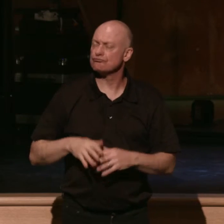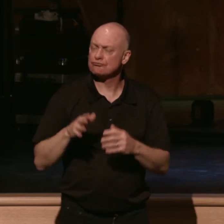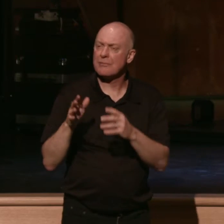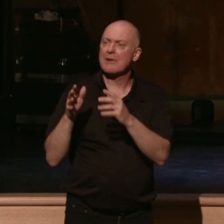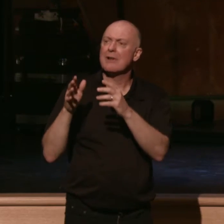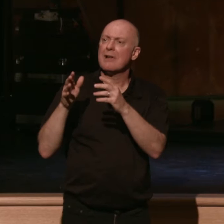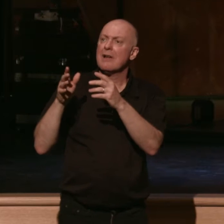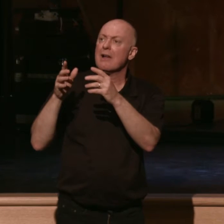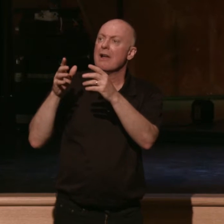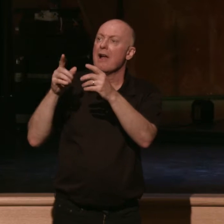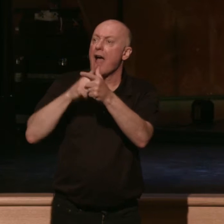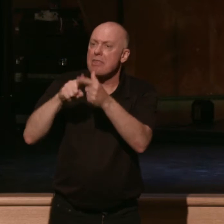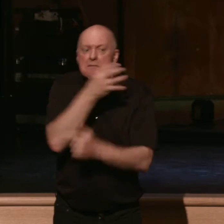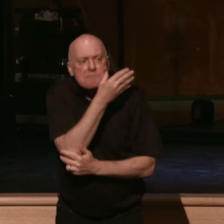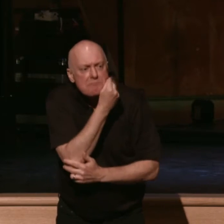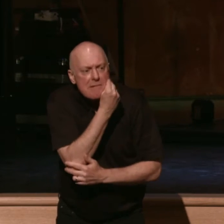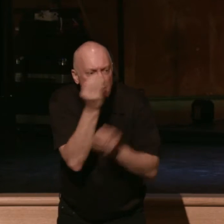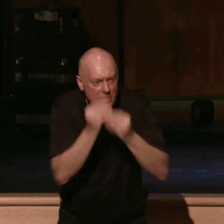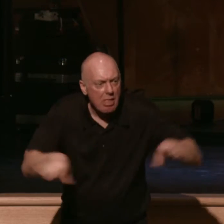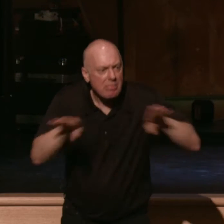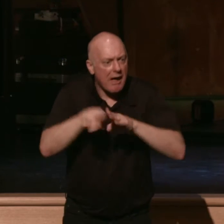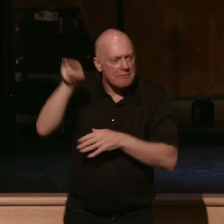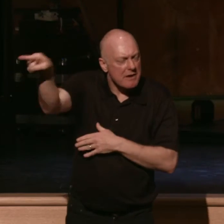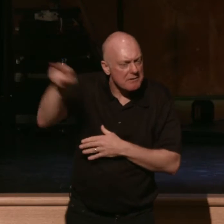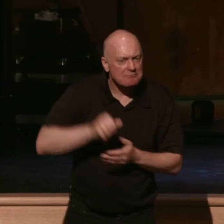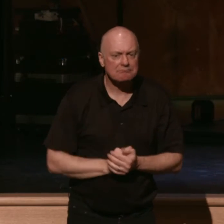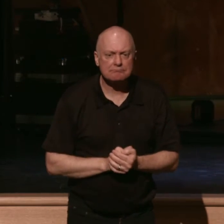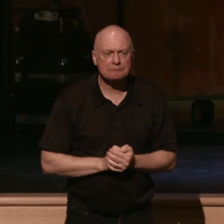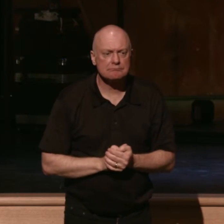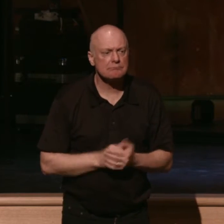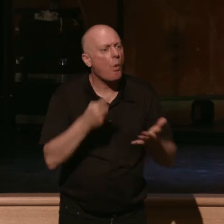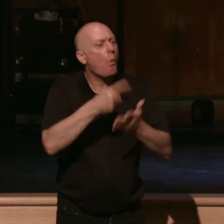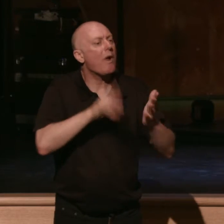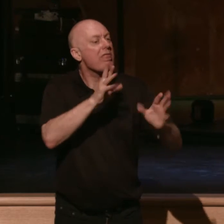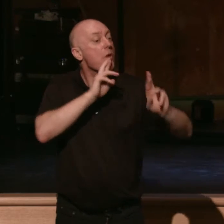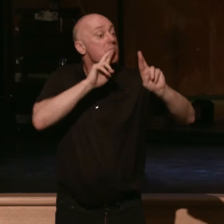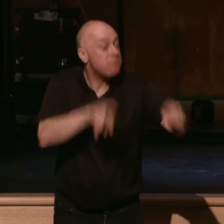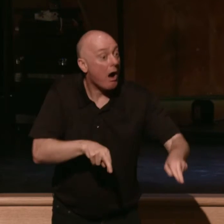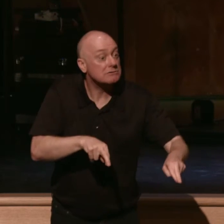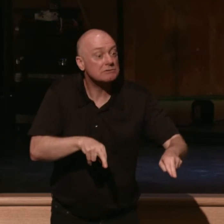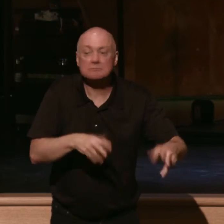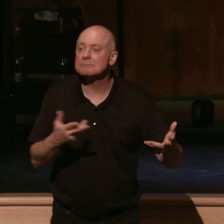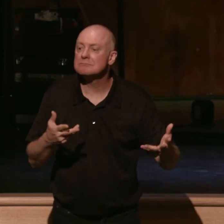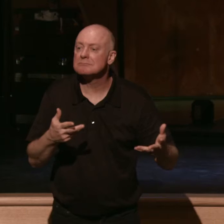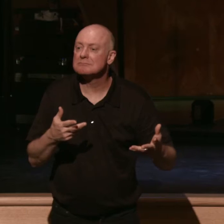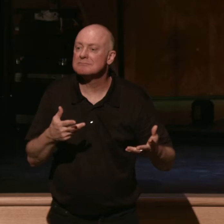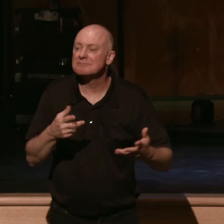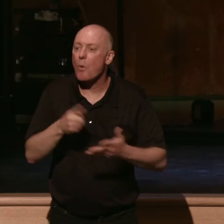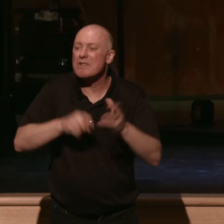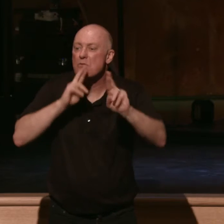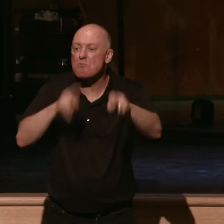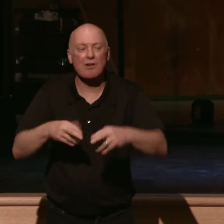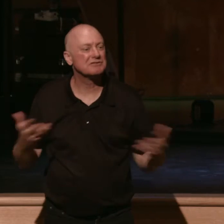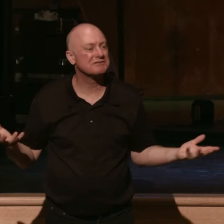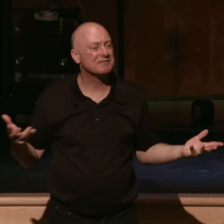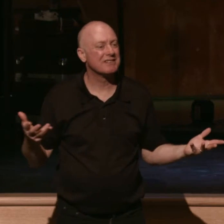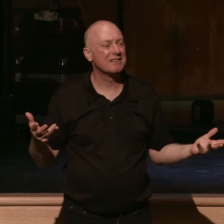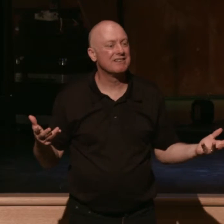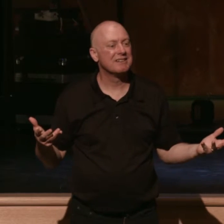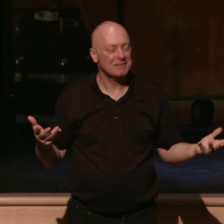and spied it out. What was their response to the crisis, to the affliction? We could ask your